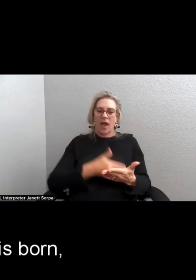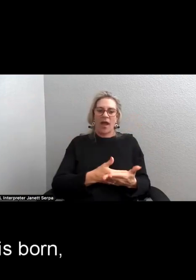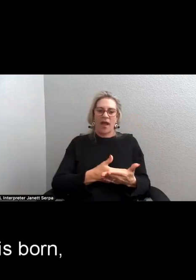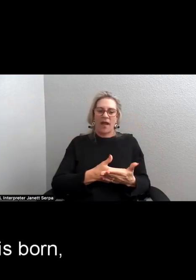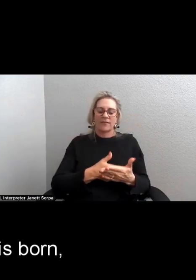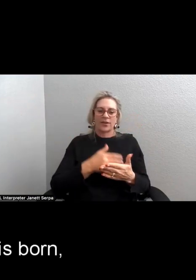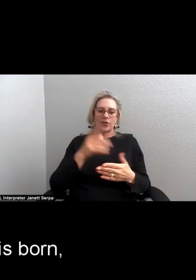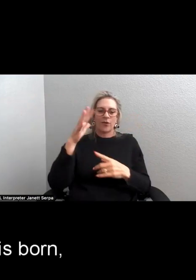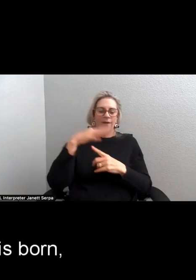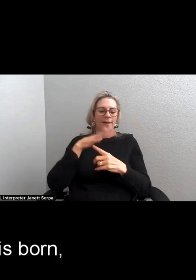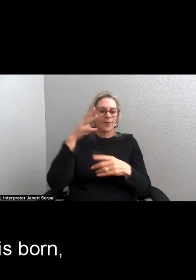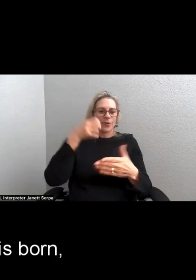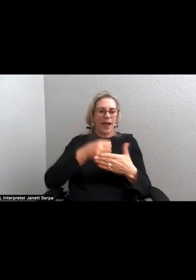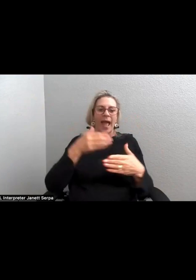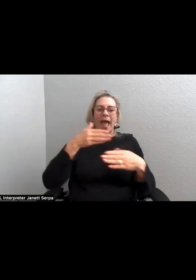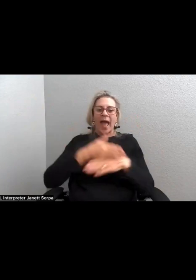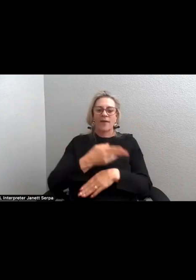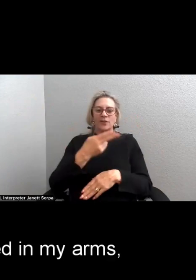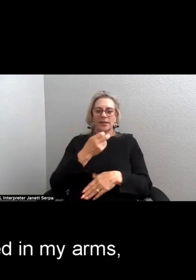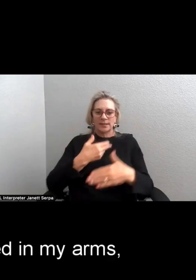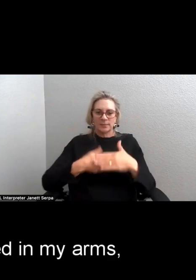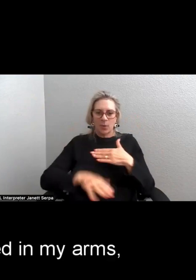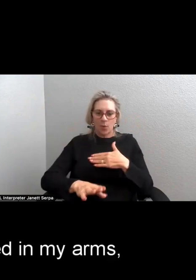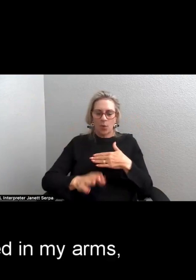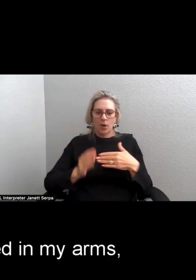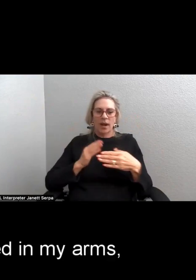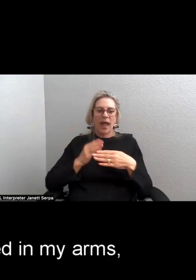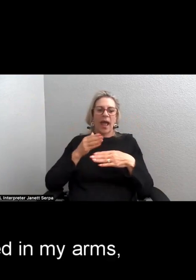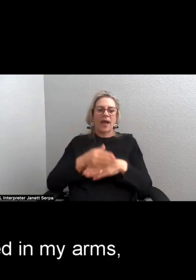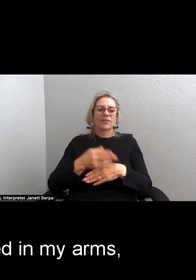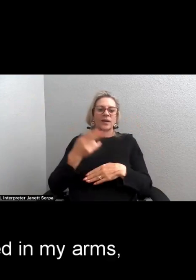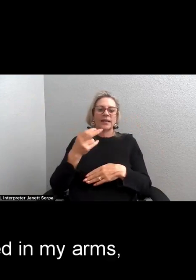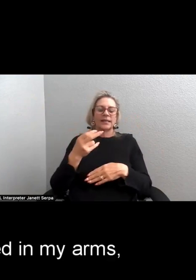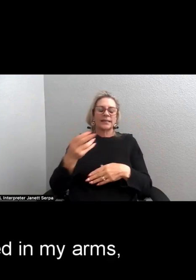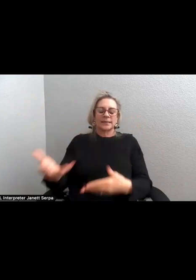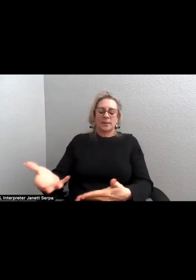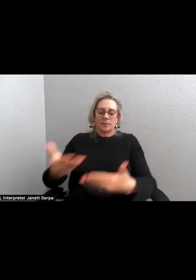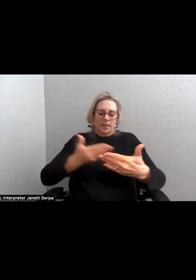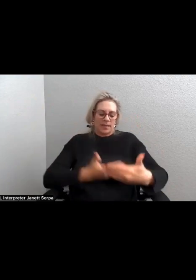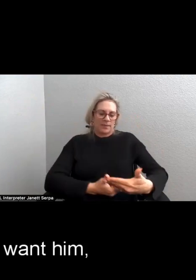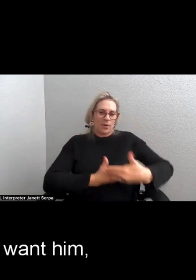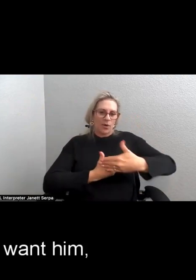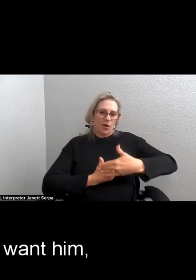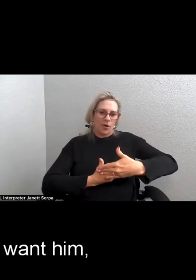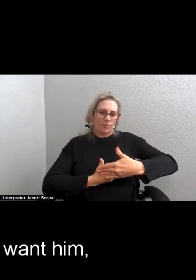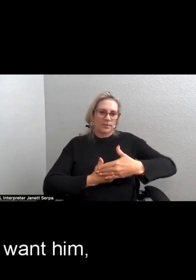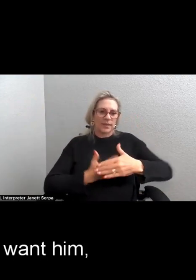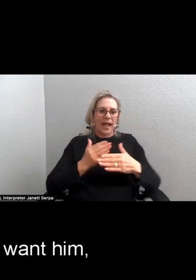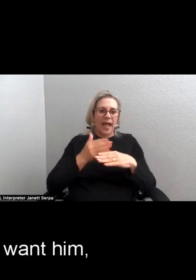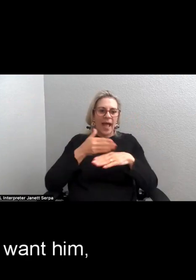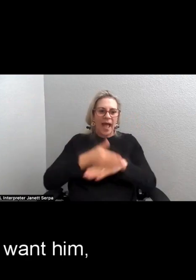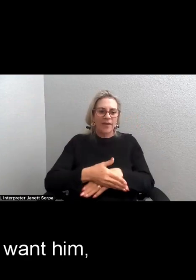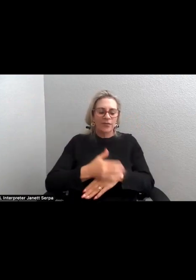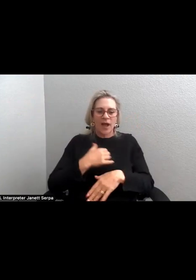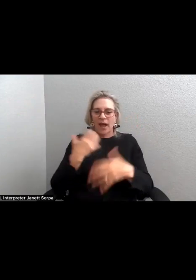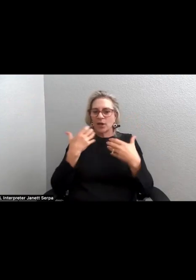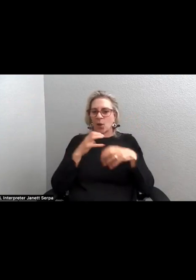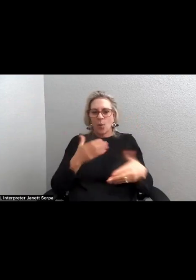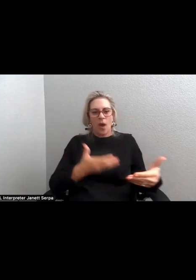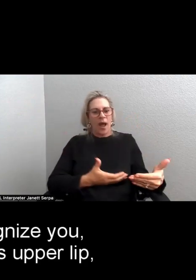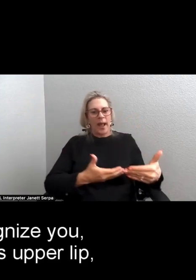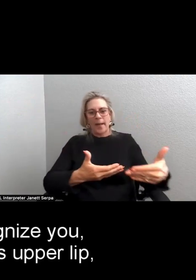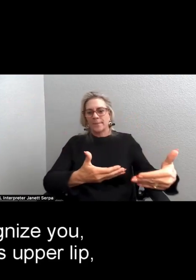after he is born, after he's placed in my arms, after I don't want him,